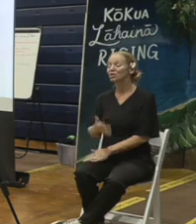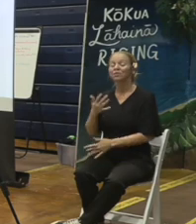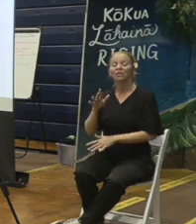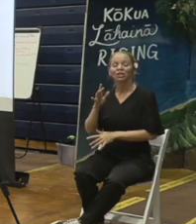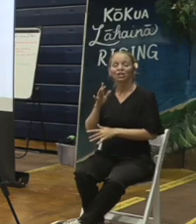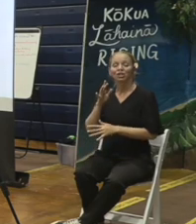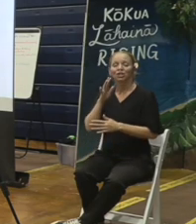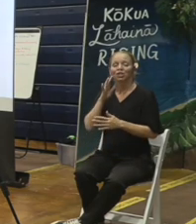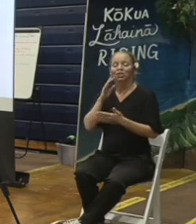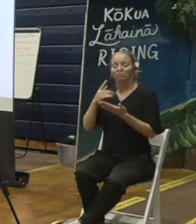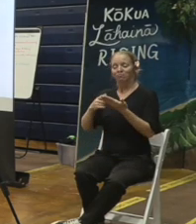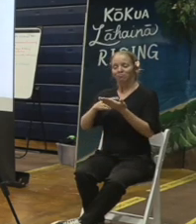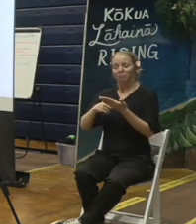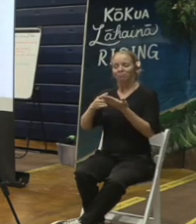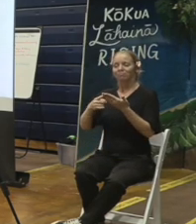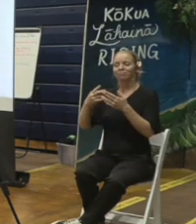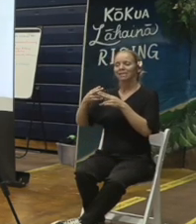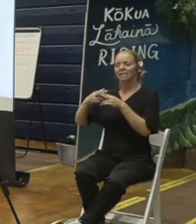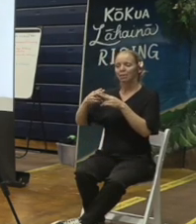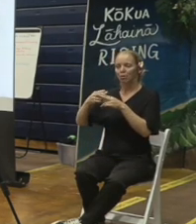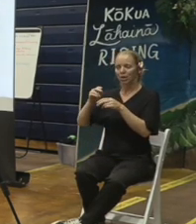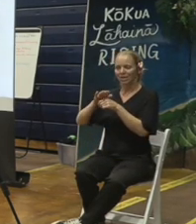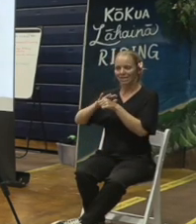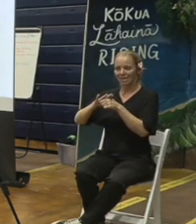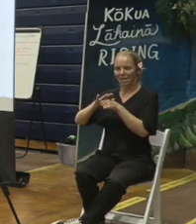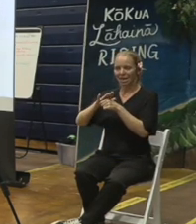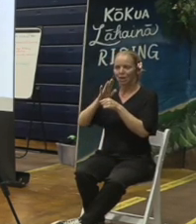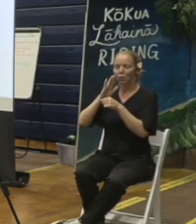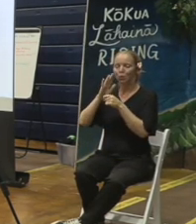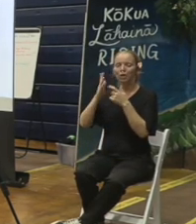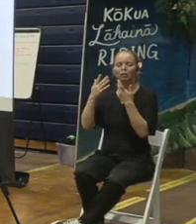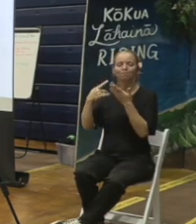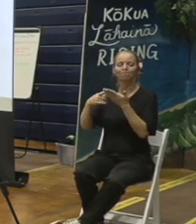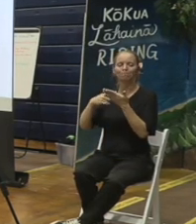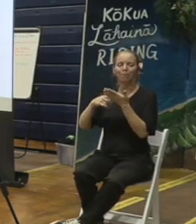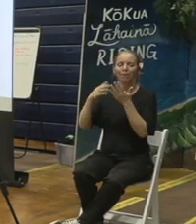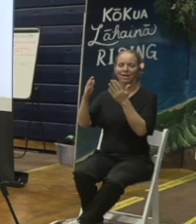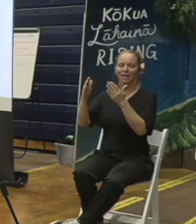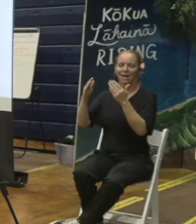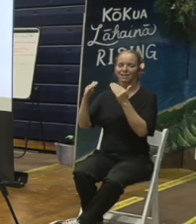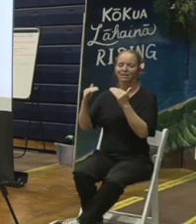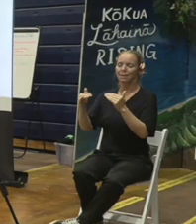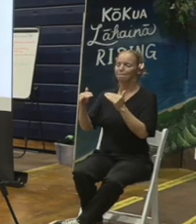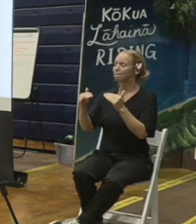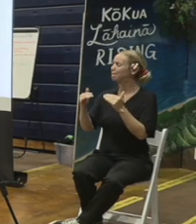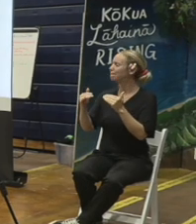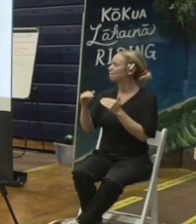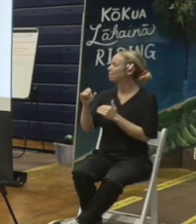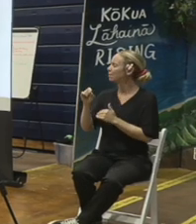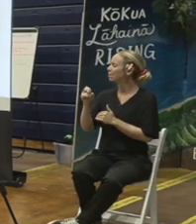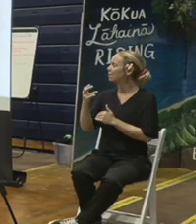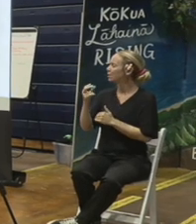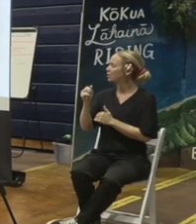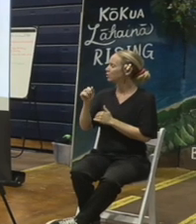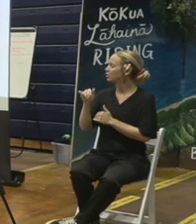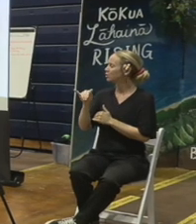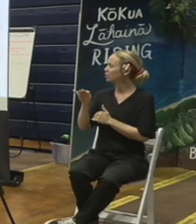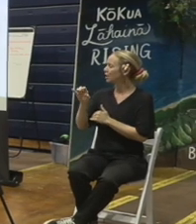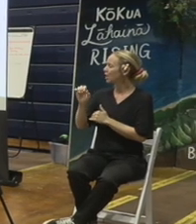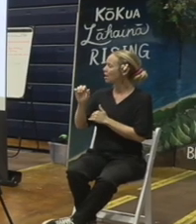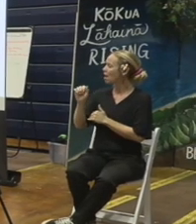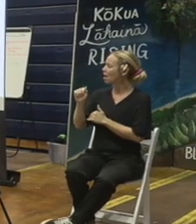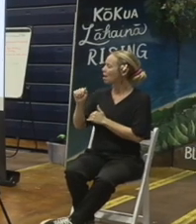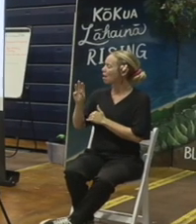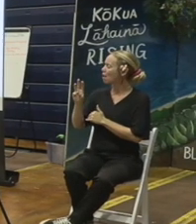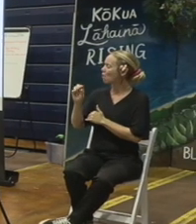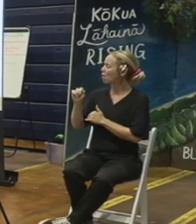I'm to talk a little bit about the next step. And I'm going to bring up Shane Agawa, who is the director of the county's